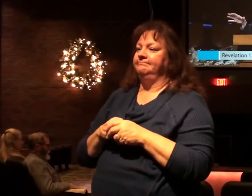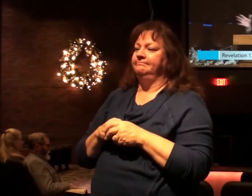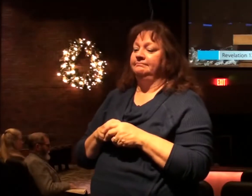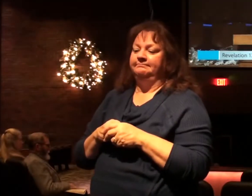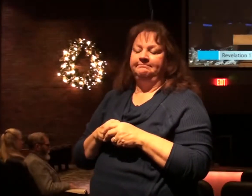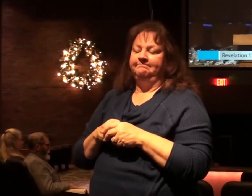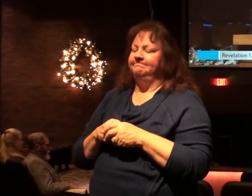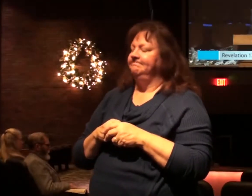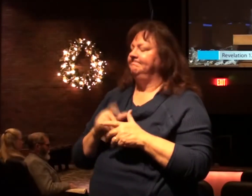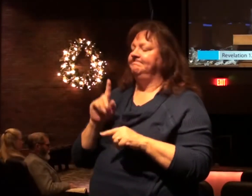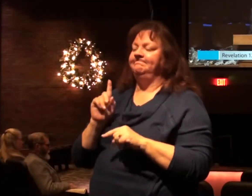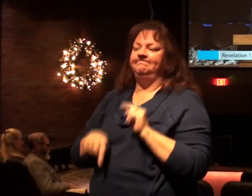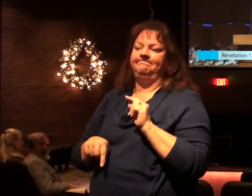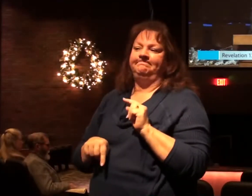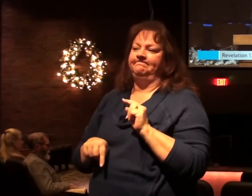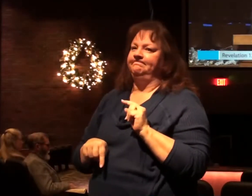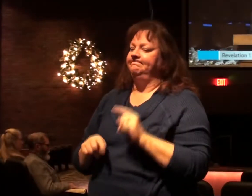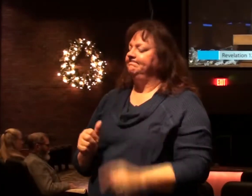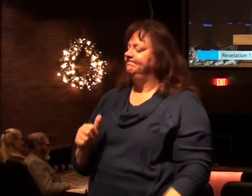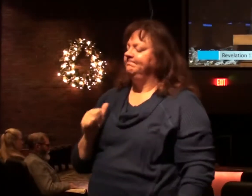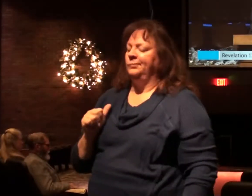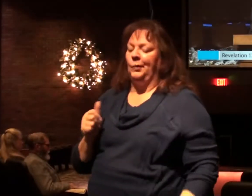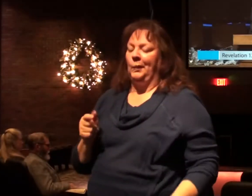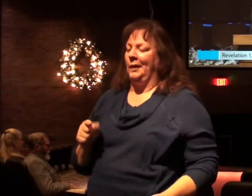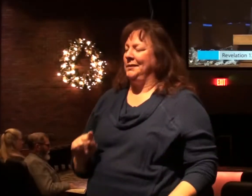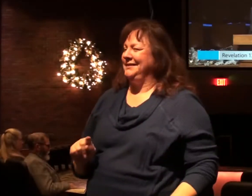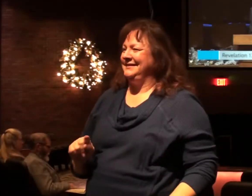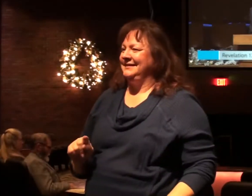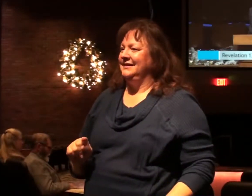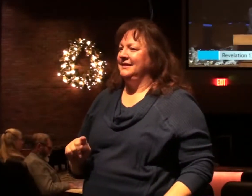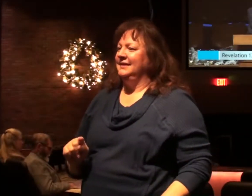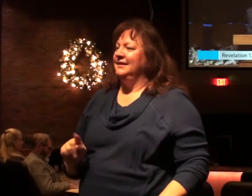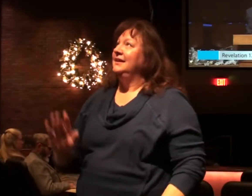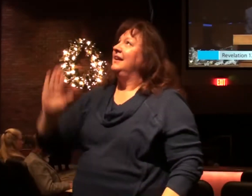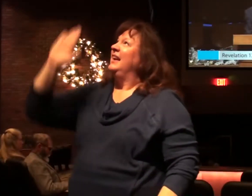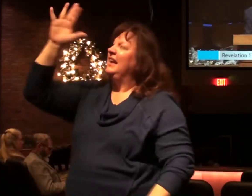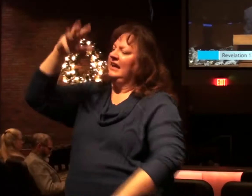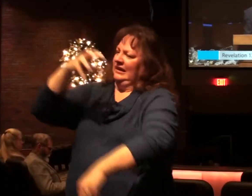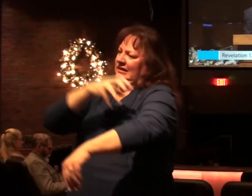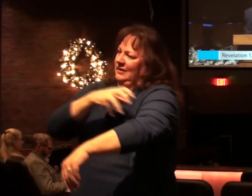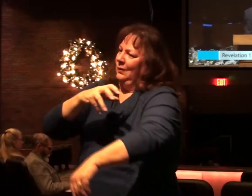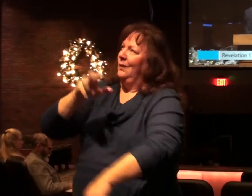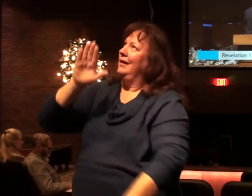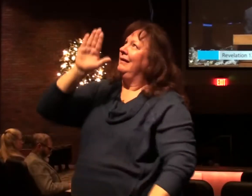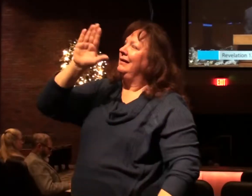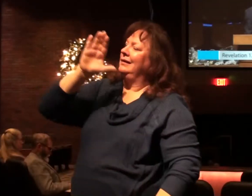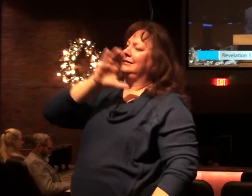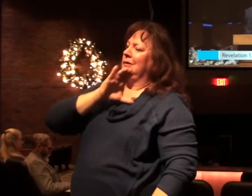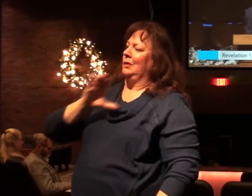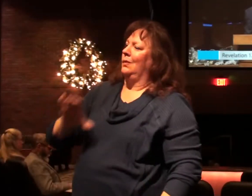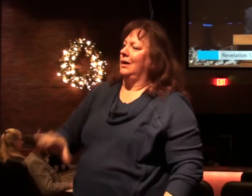But it cannot happen. It will not happen. It's the authority of His Christ.